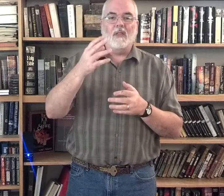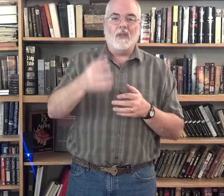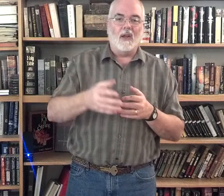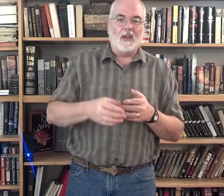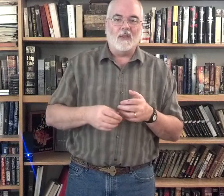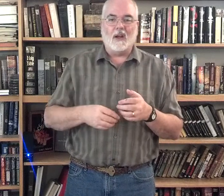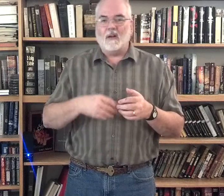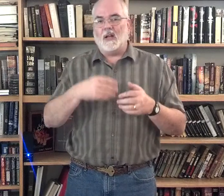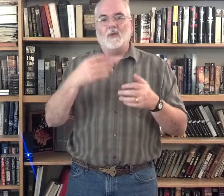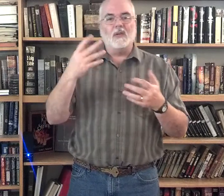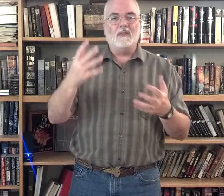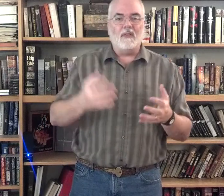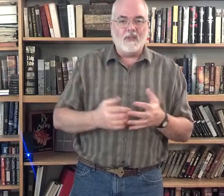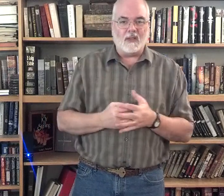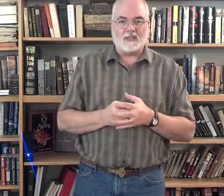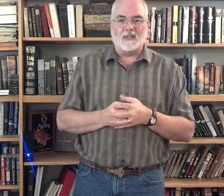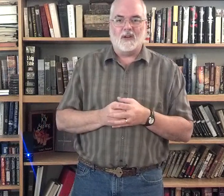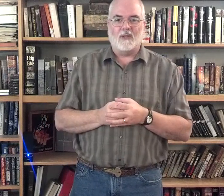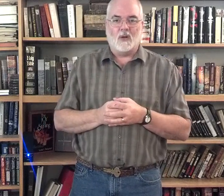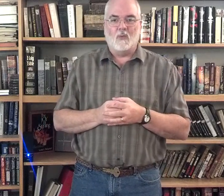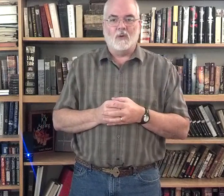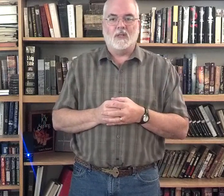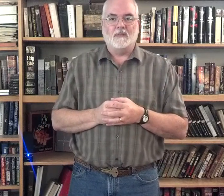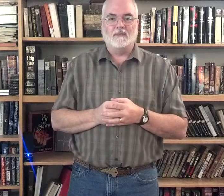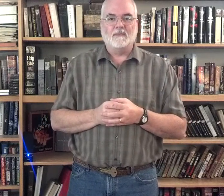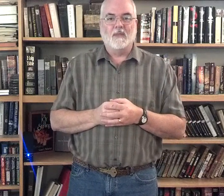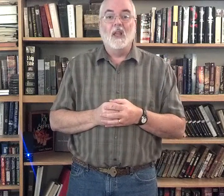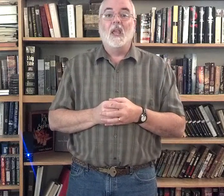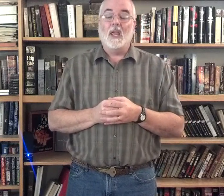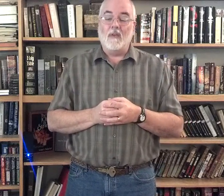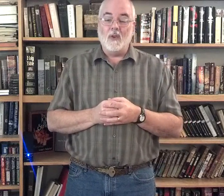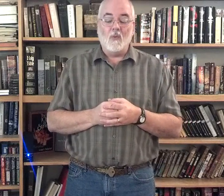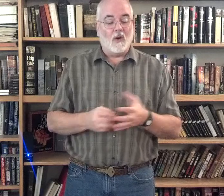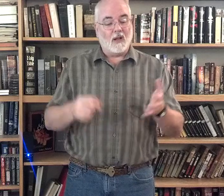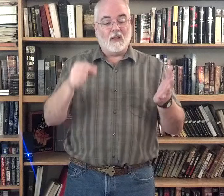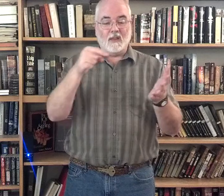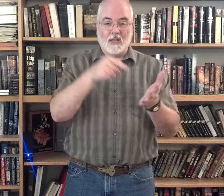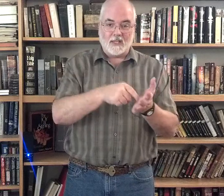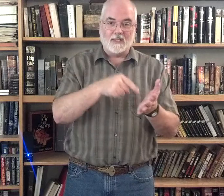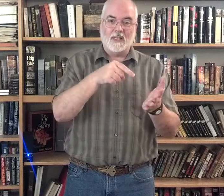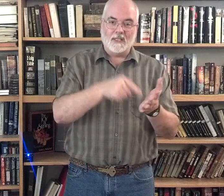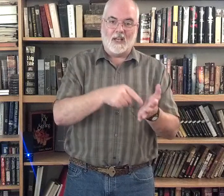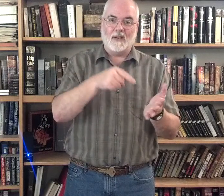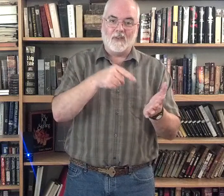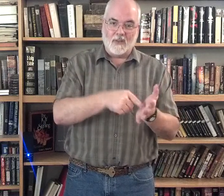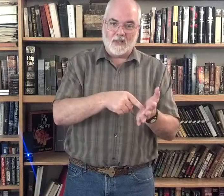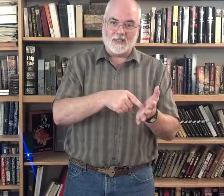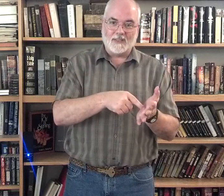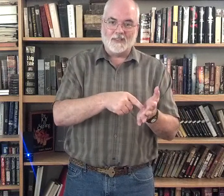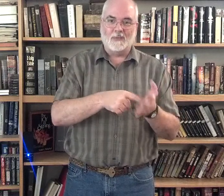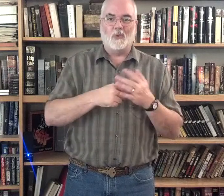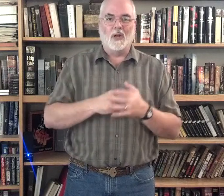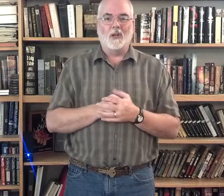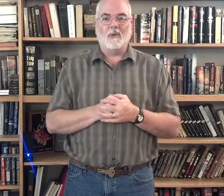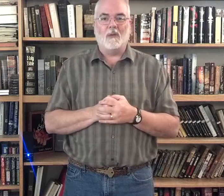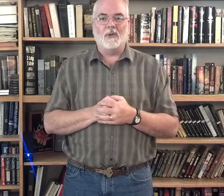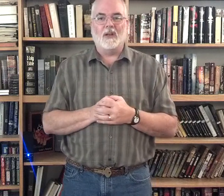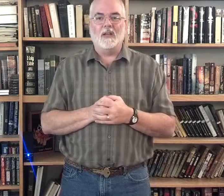the in there. And, I don't need the this in there if I don't want it. If you want it, this is the sign for this. Just pointing to the palm of your hand.